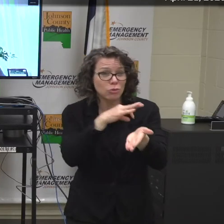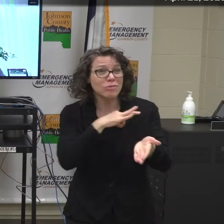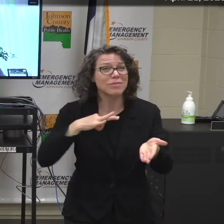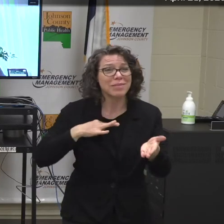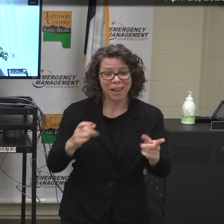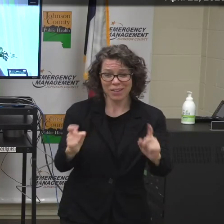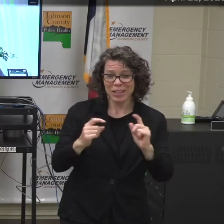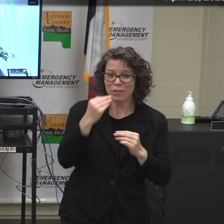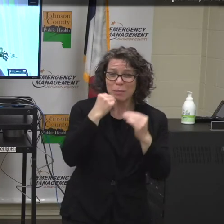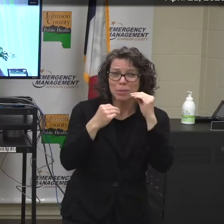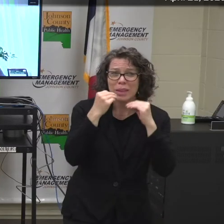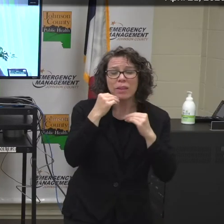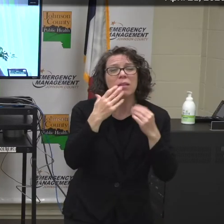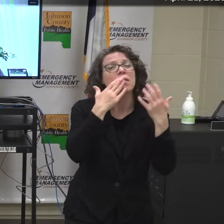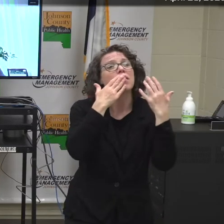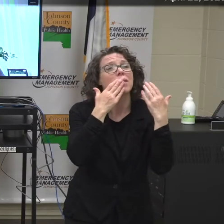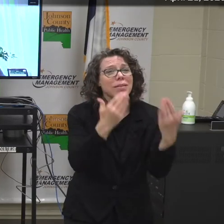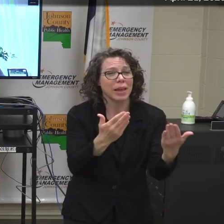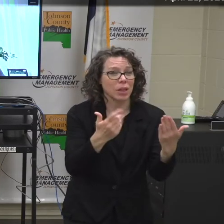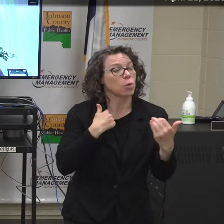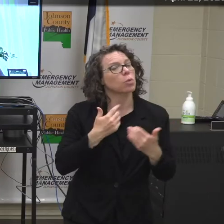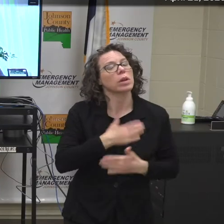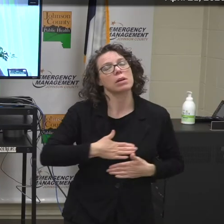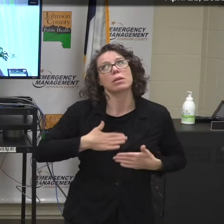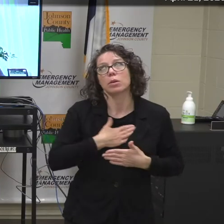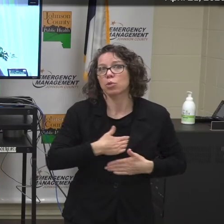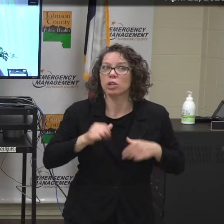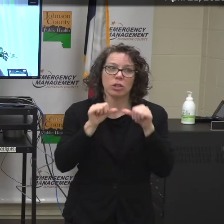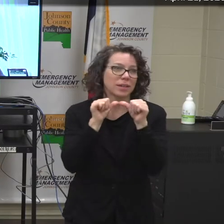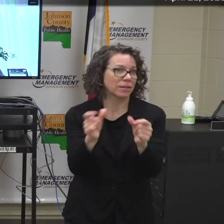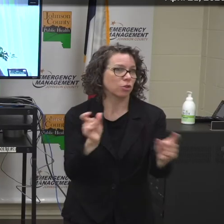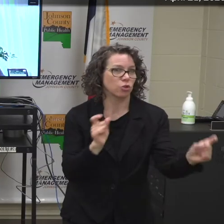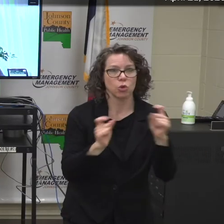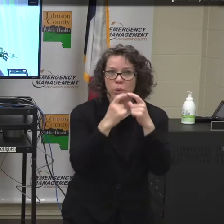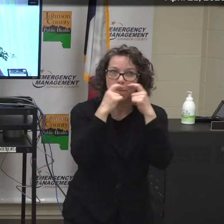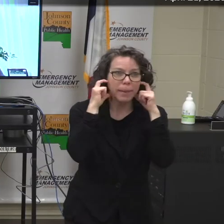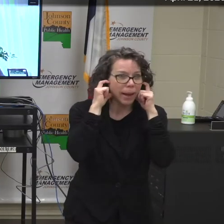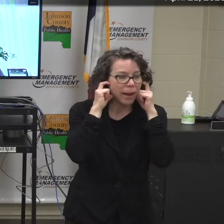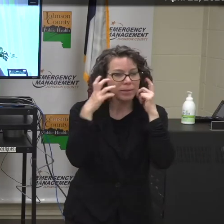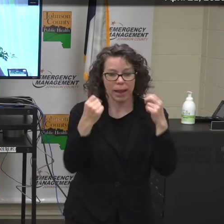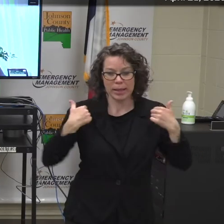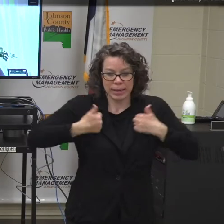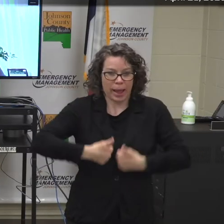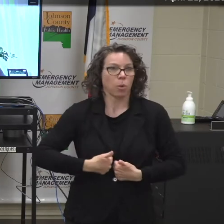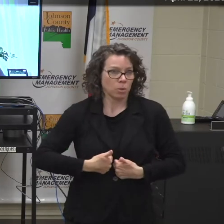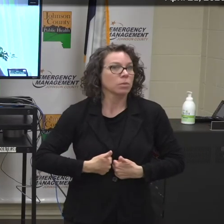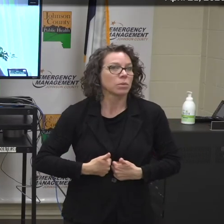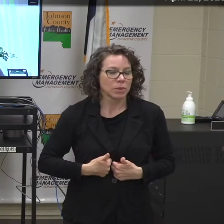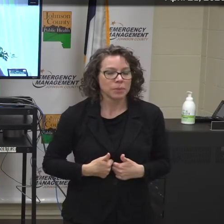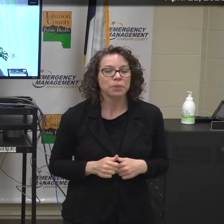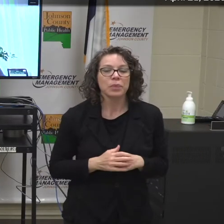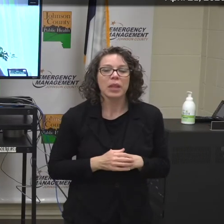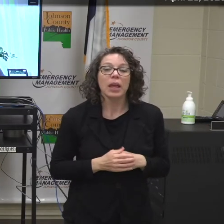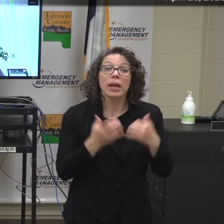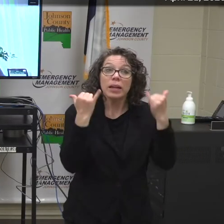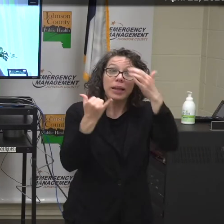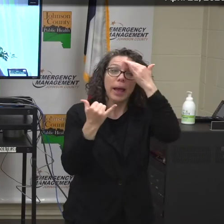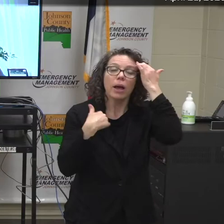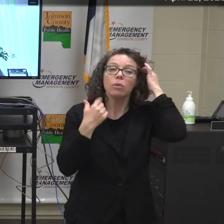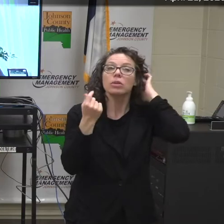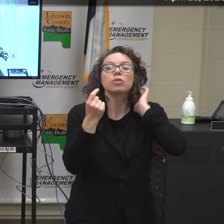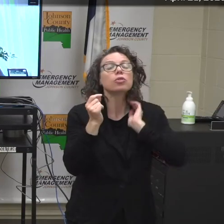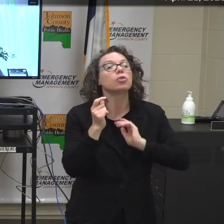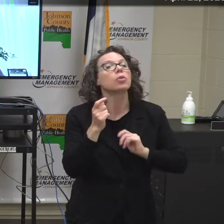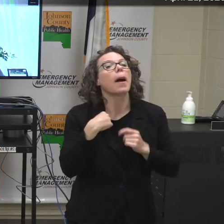and we appreciate the continued donations of cloth masks and gowns. We are now supplying masks